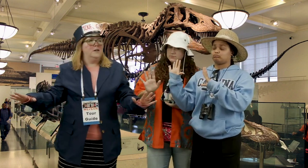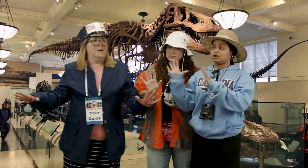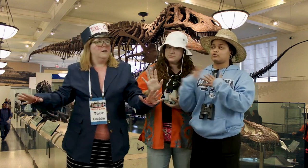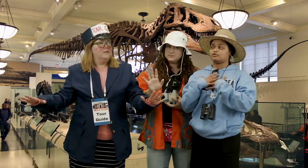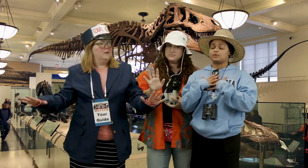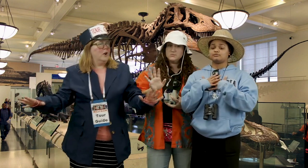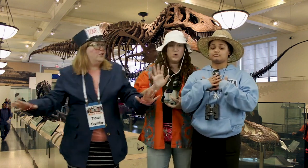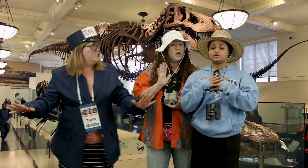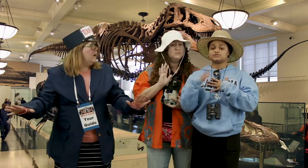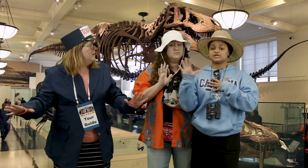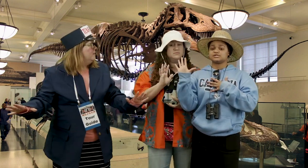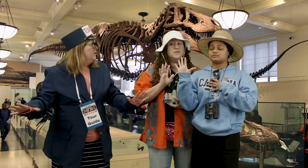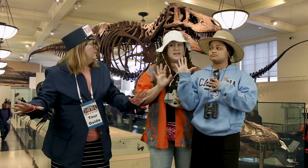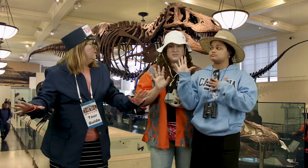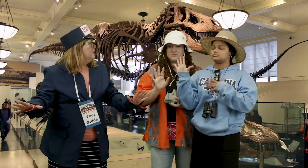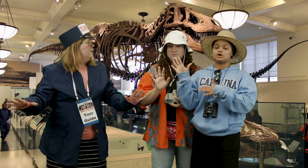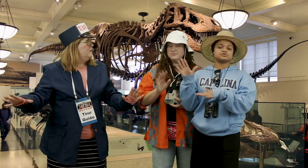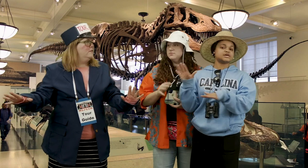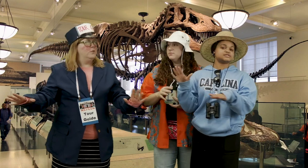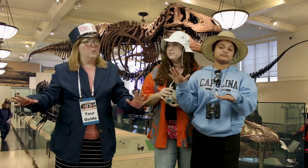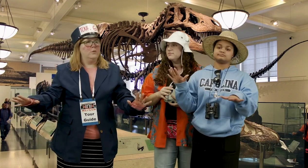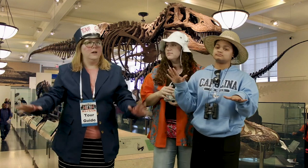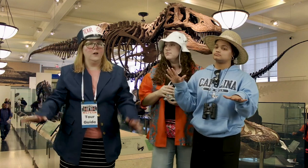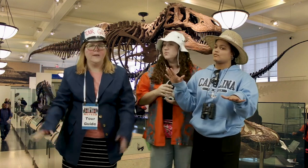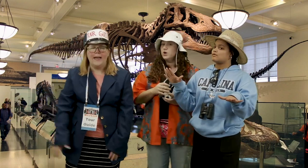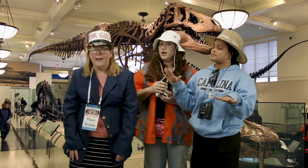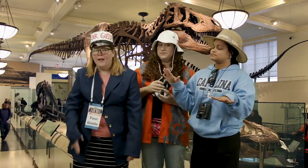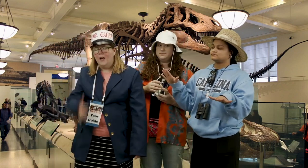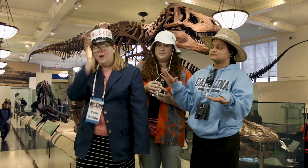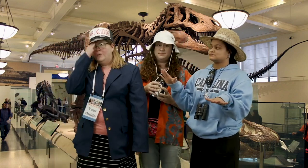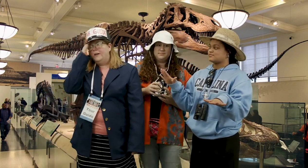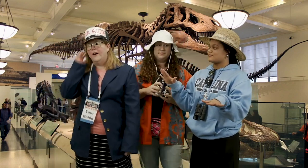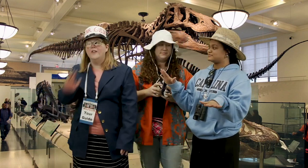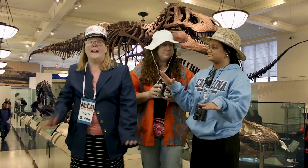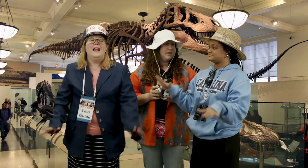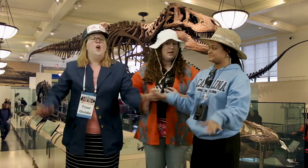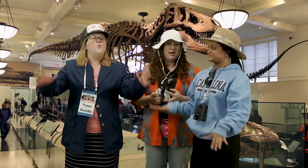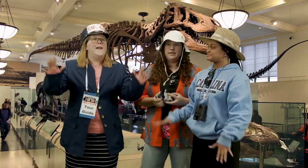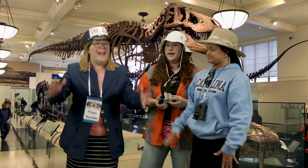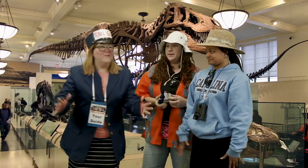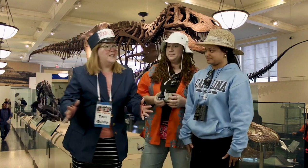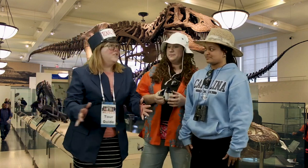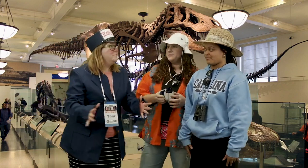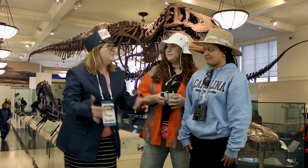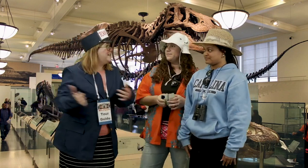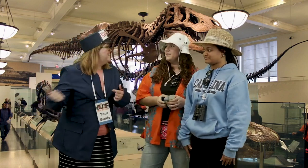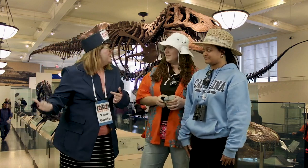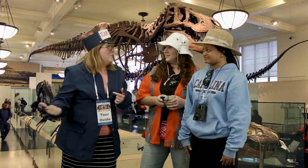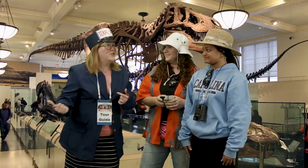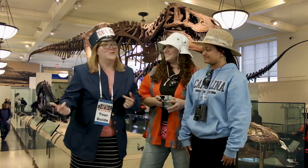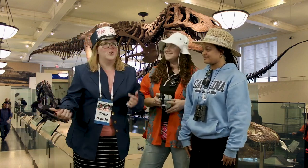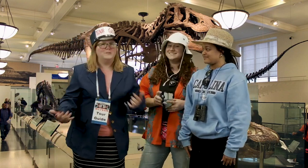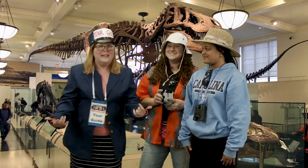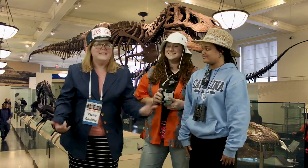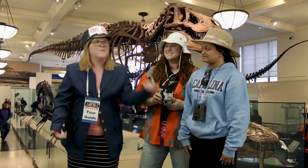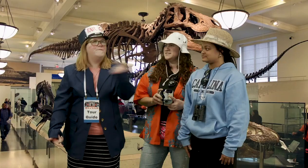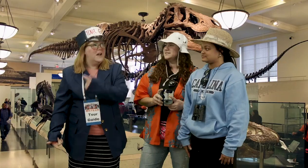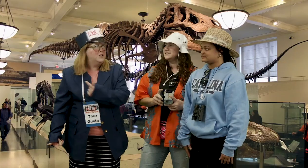good nothing from us are you sure tasting yes no tasting oh okay all right we have another museum to go to you so please follow